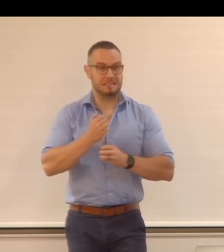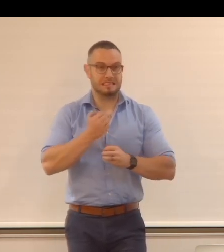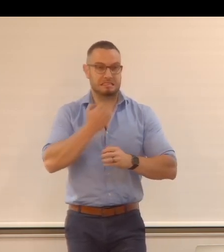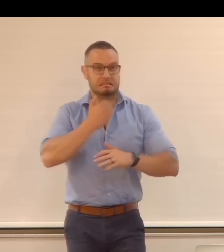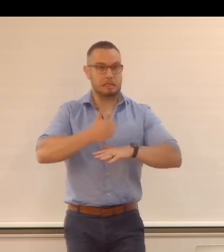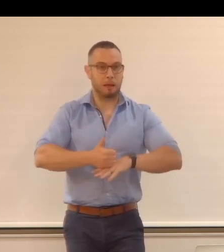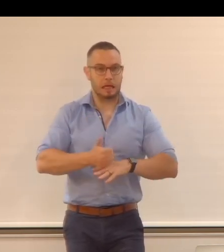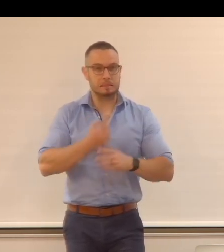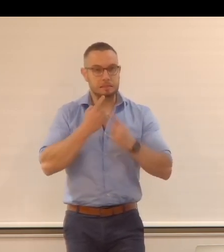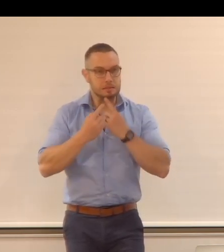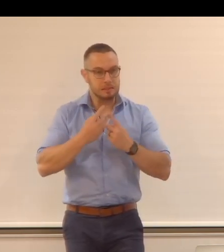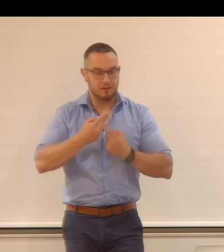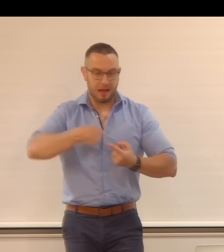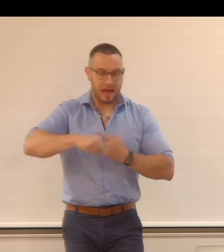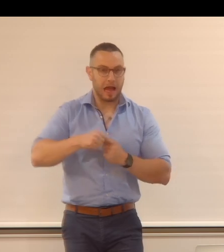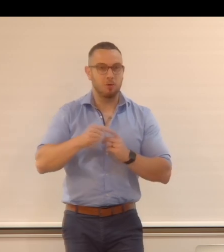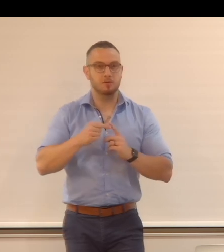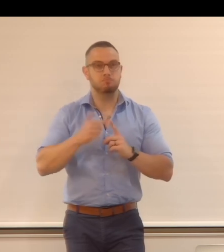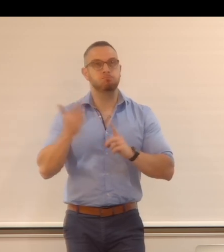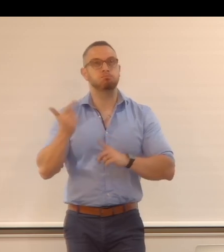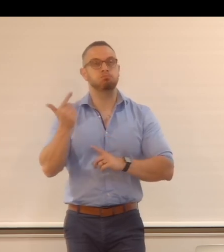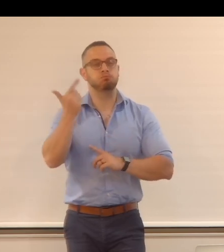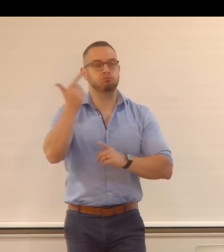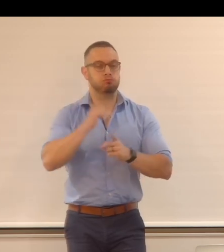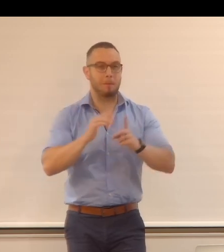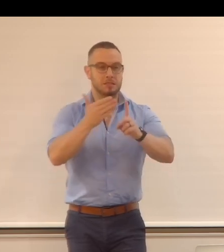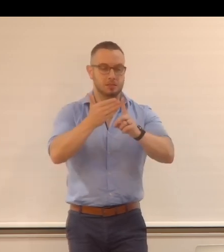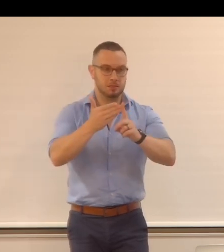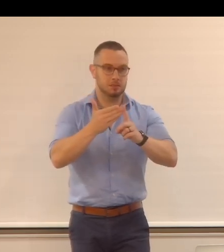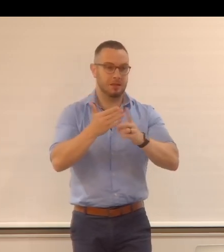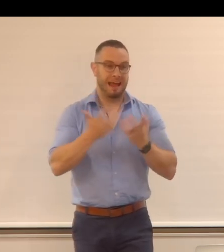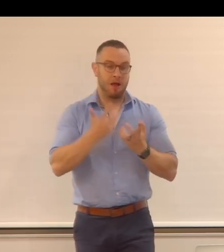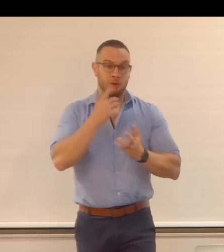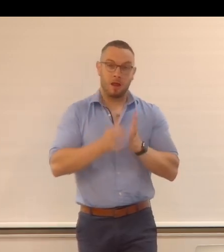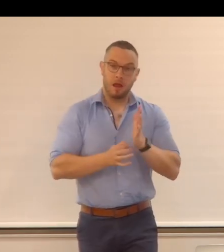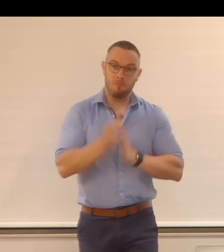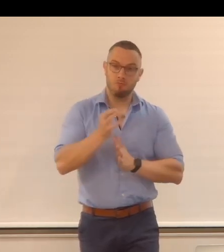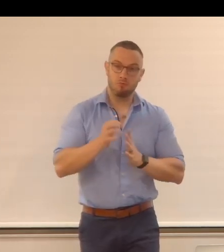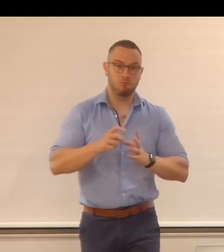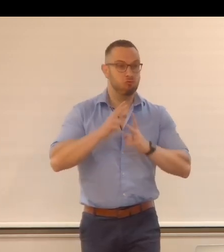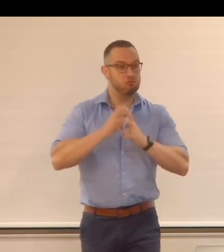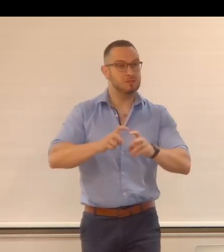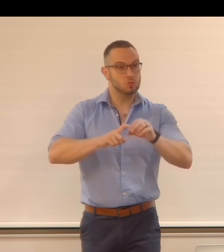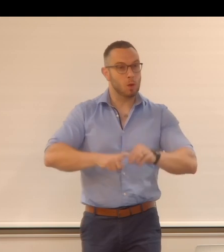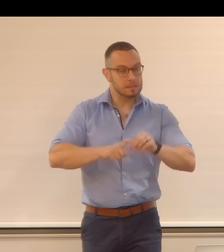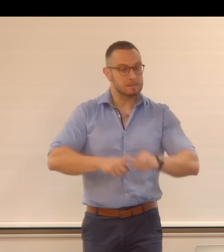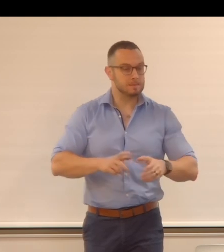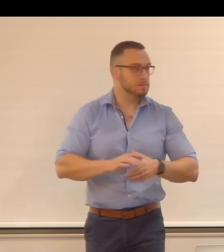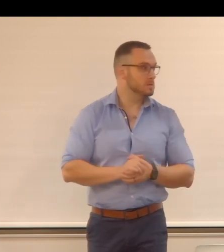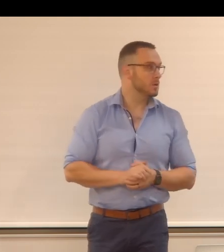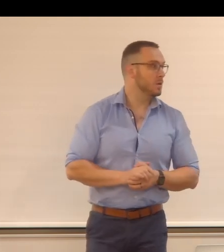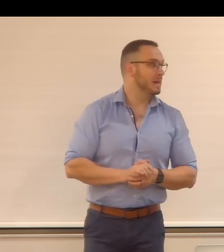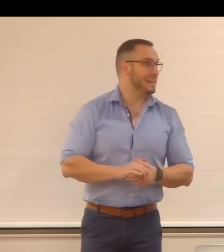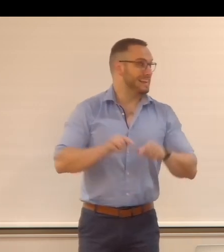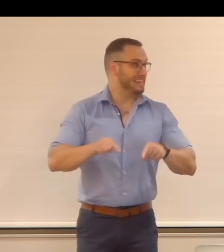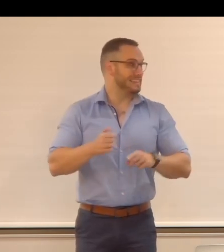related to analog space missions to improve research quality, also to avoid redundancy. So this is